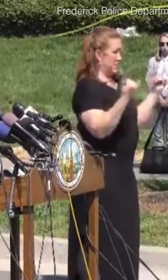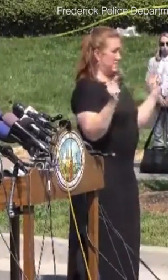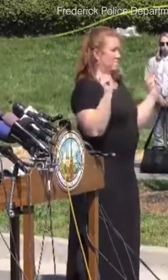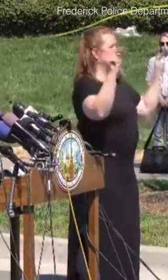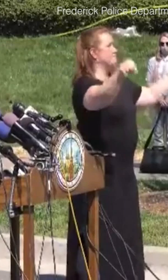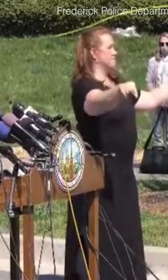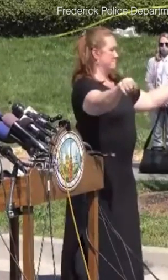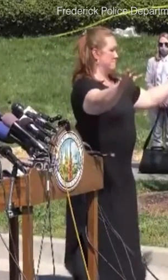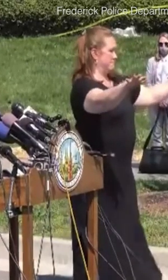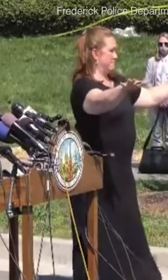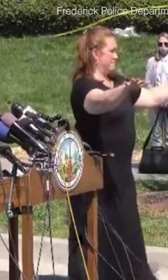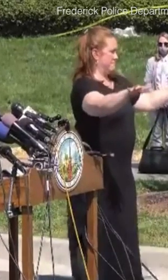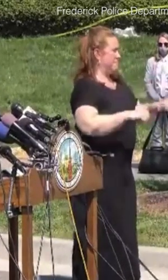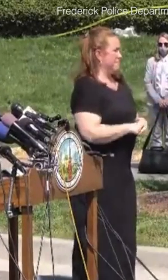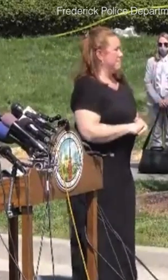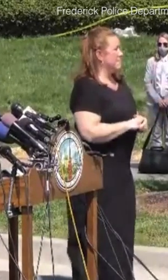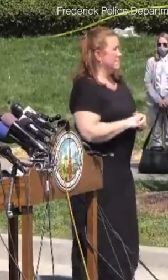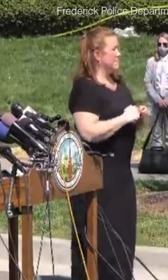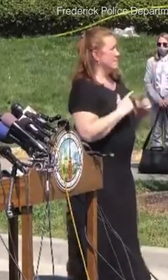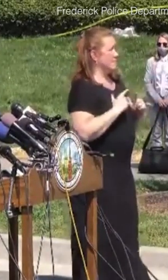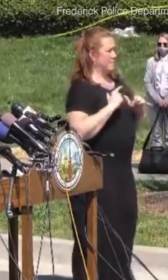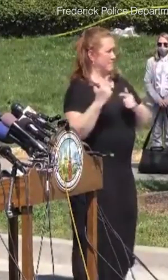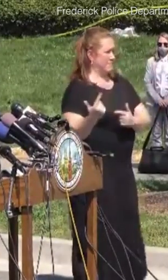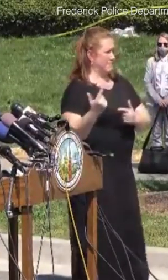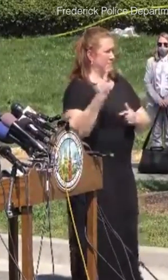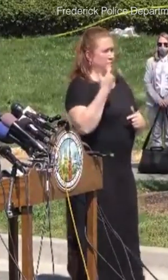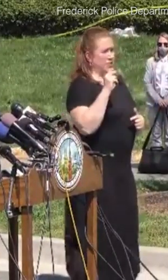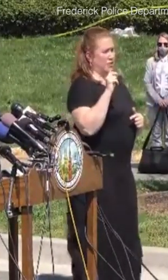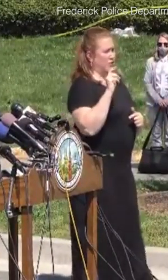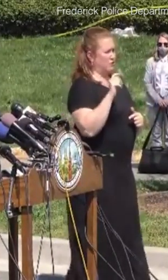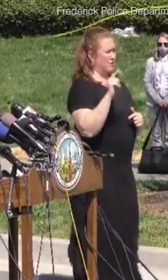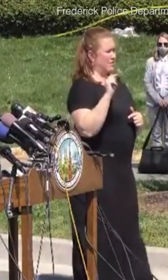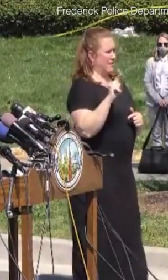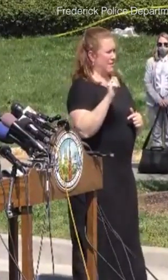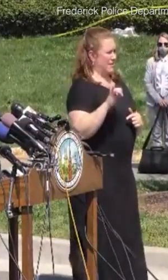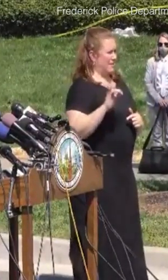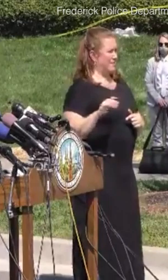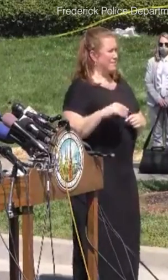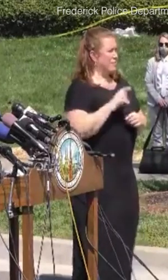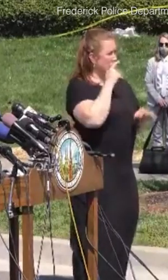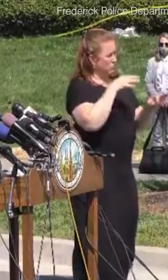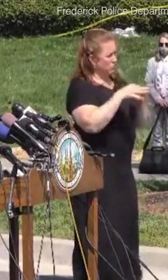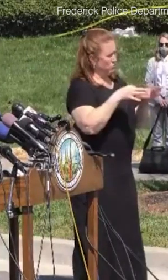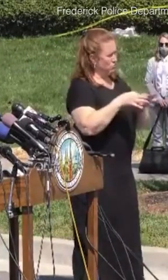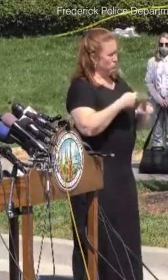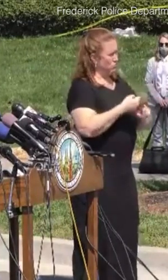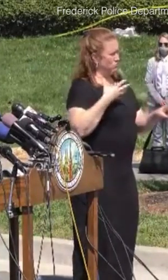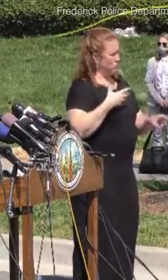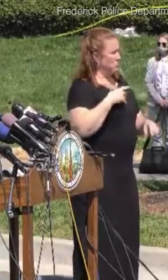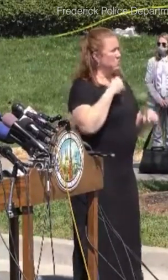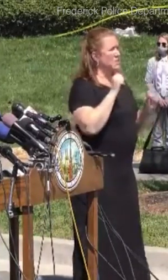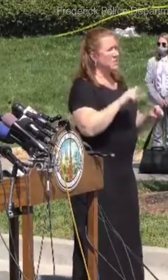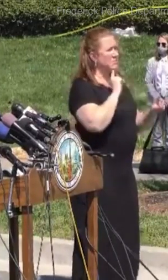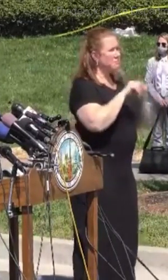I'm going to turn it over to General Talley and then after he speaks, we will jointly be available to answer any questions you might have that that we are able to answer at